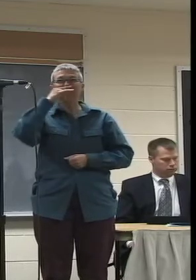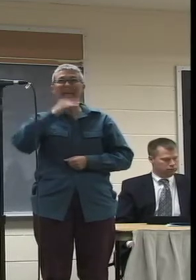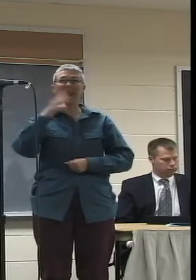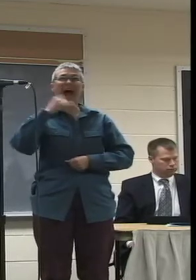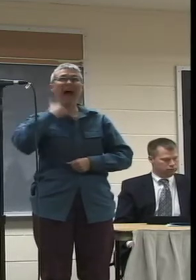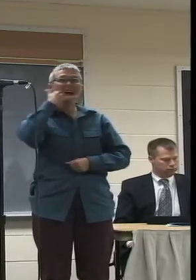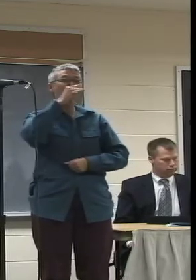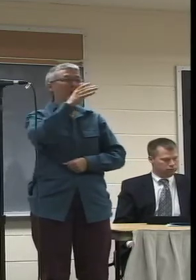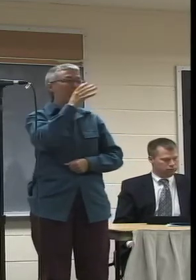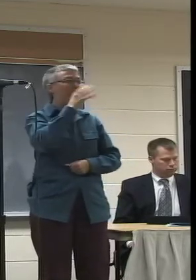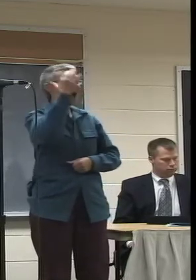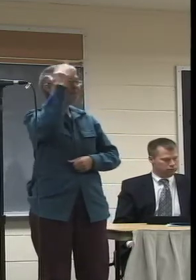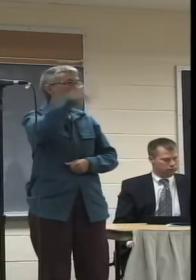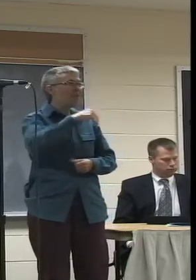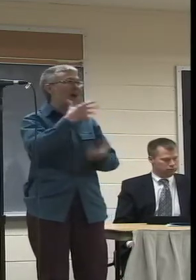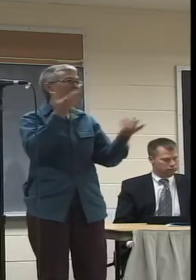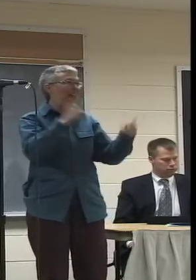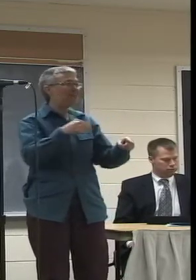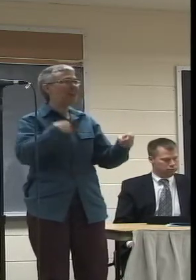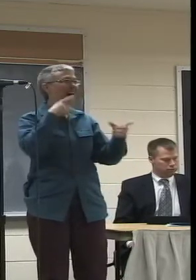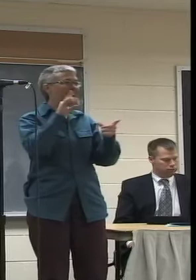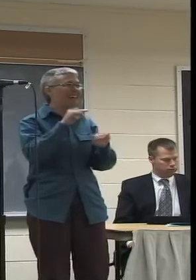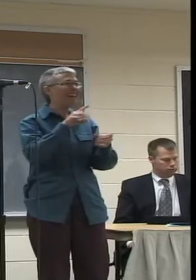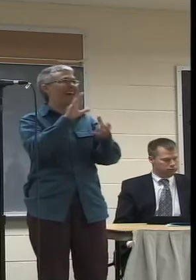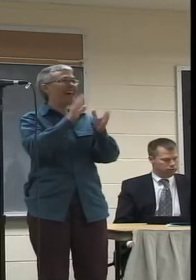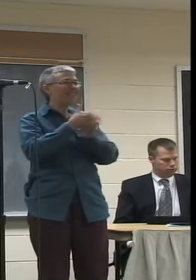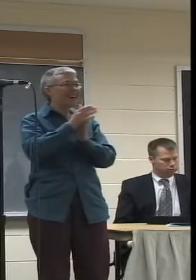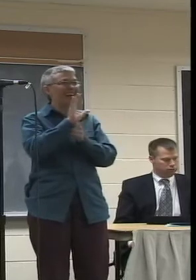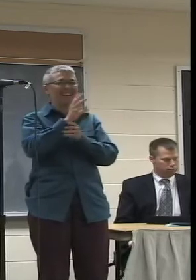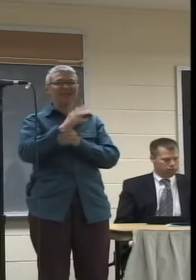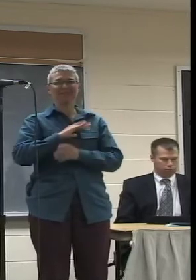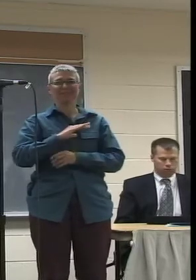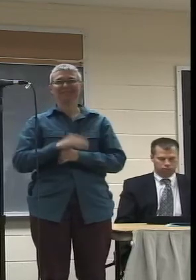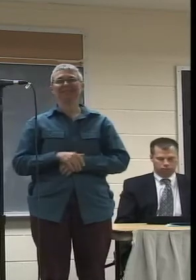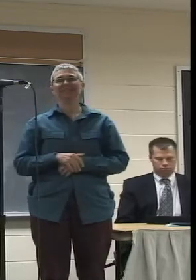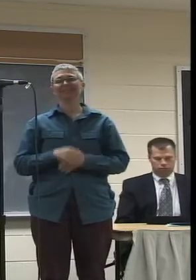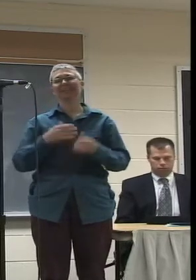it's so cool, blah, blah. And since then, I've done a bunch of stuff locally.